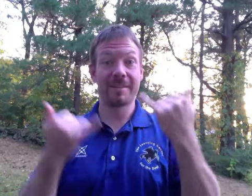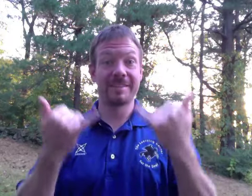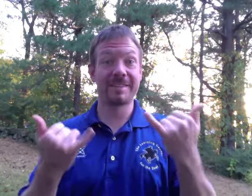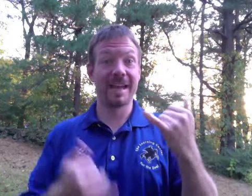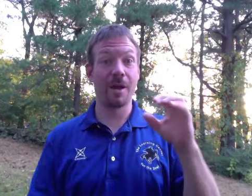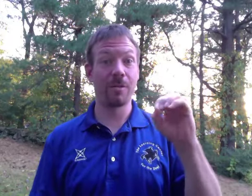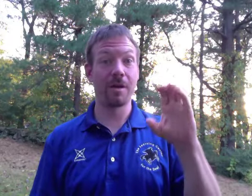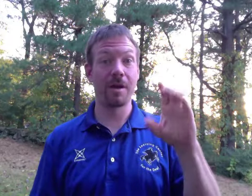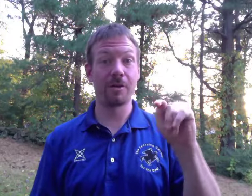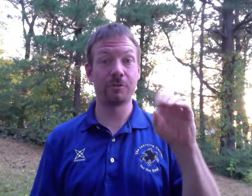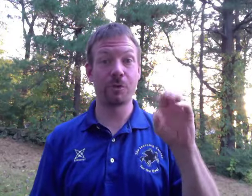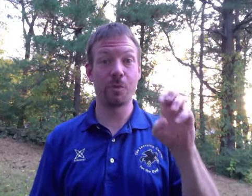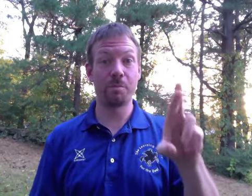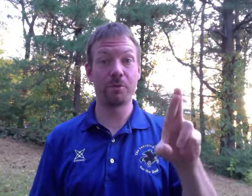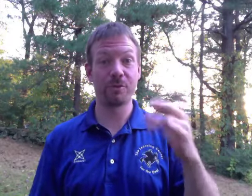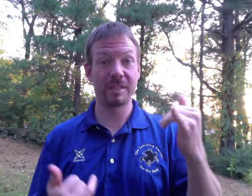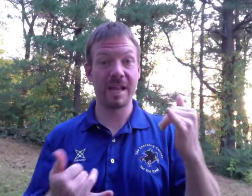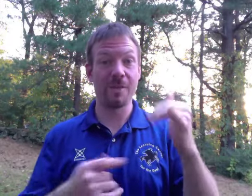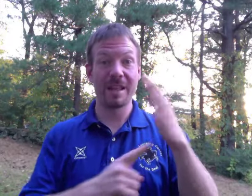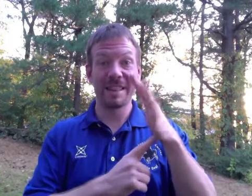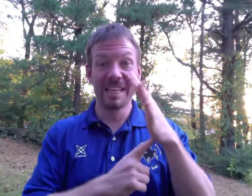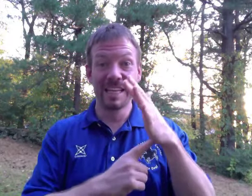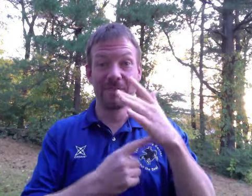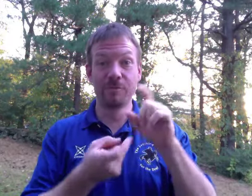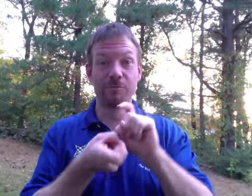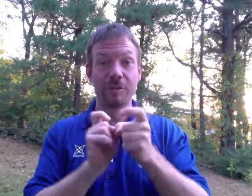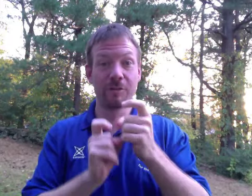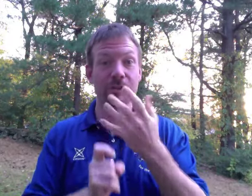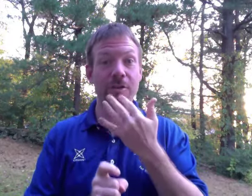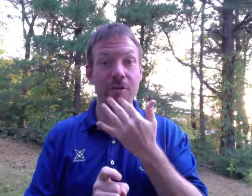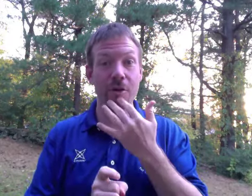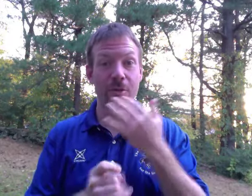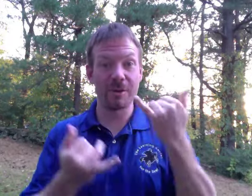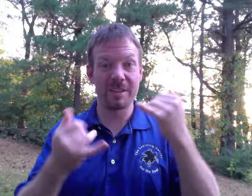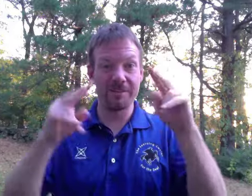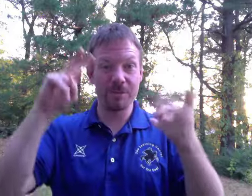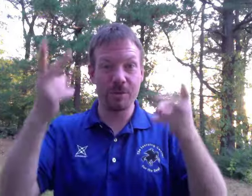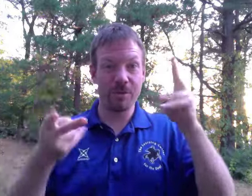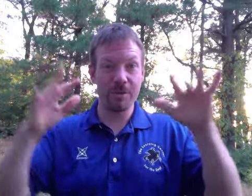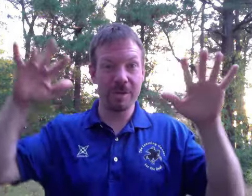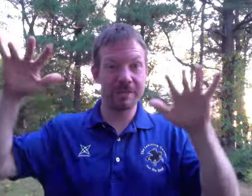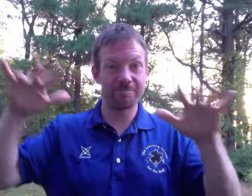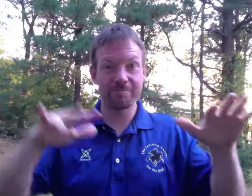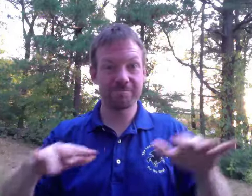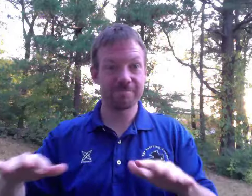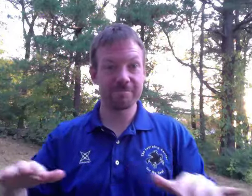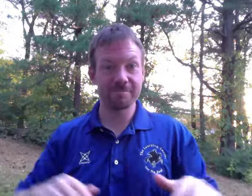Hello, everyone. It is the month of October. As you can see, the leaves are changing color and falling from the trees.